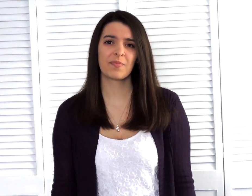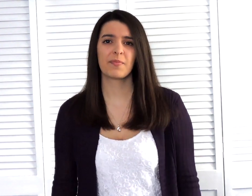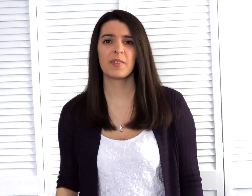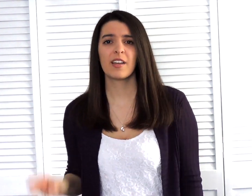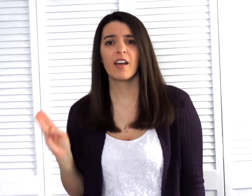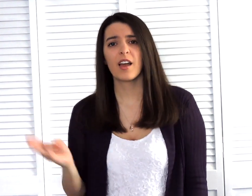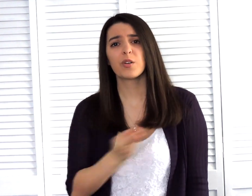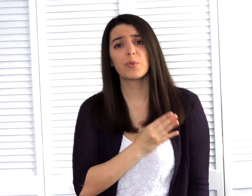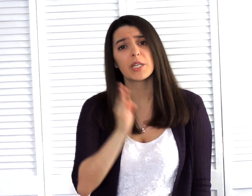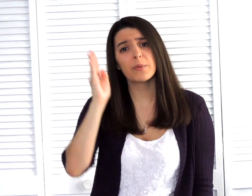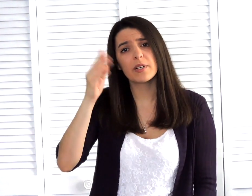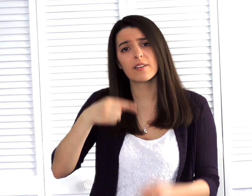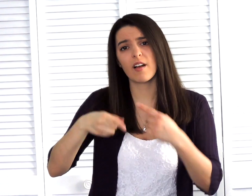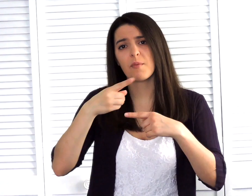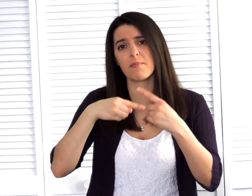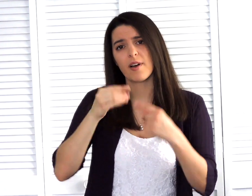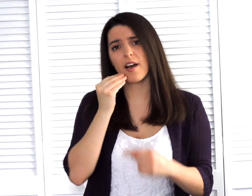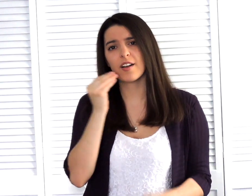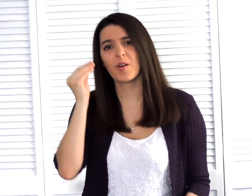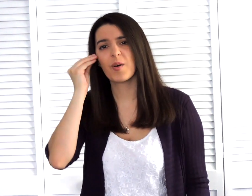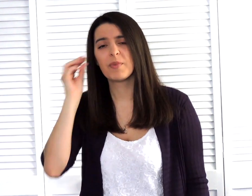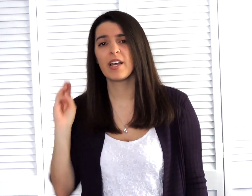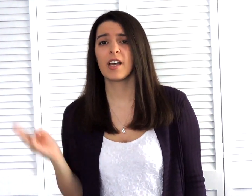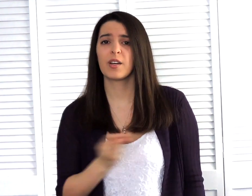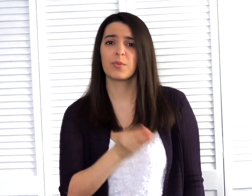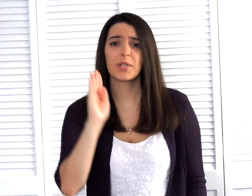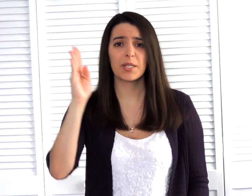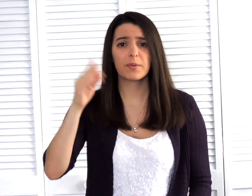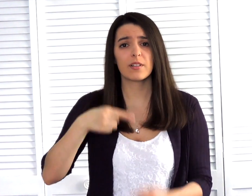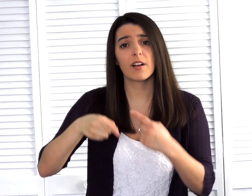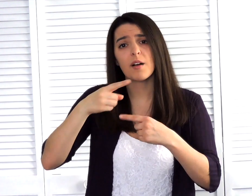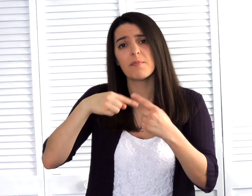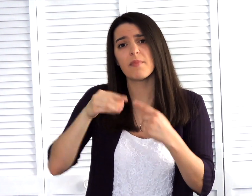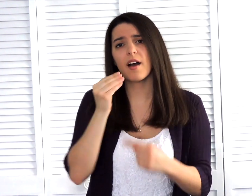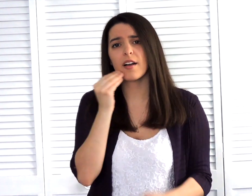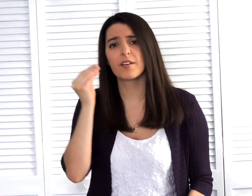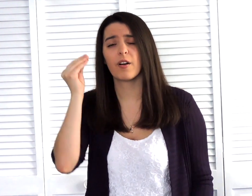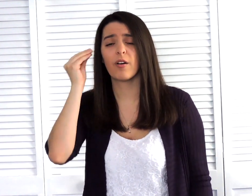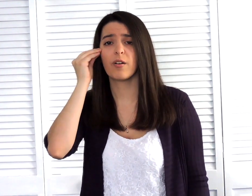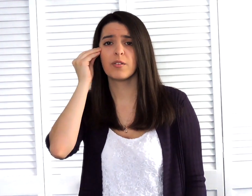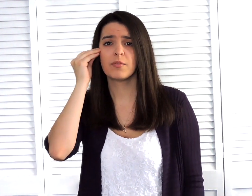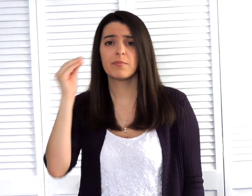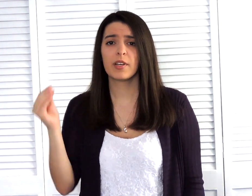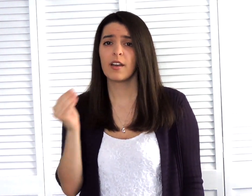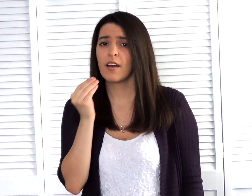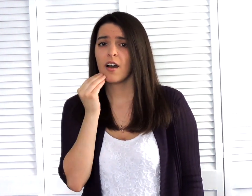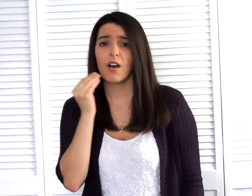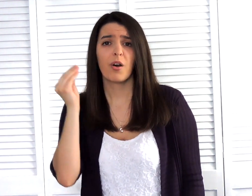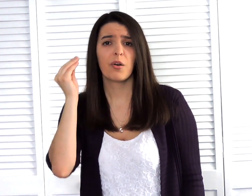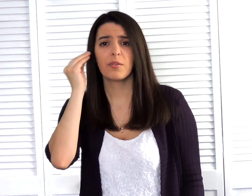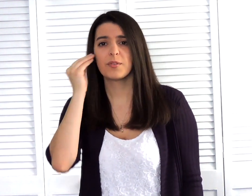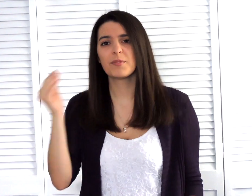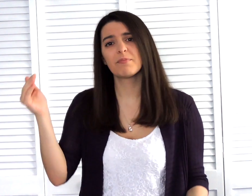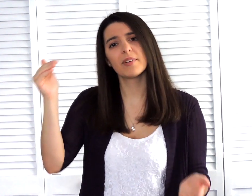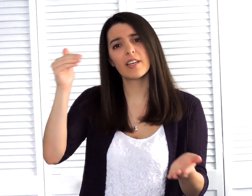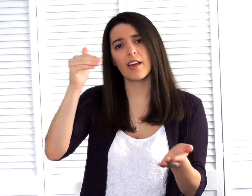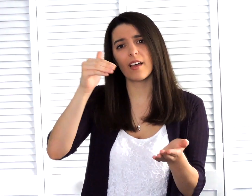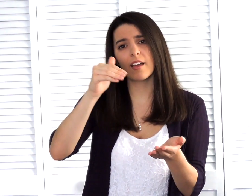And we will come back home And we will come back home Home again